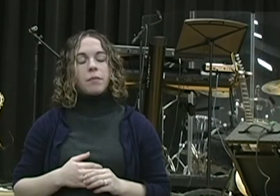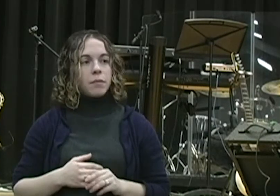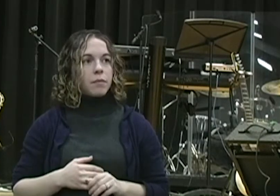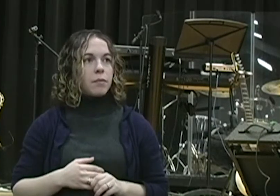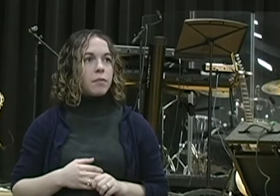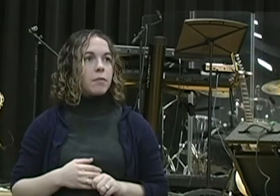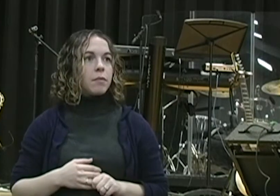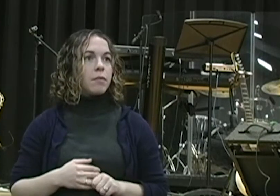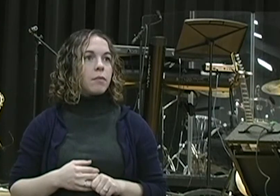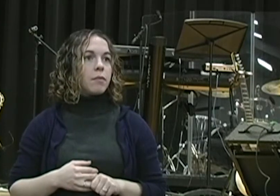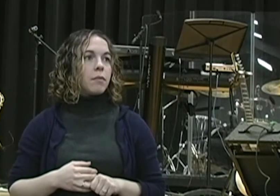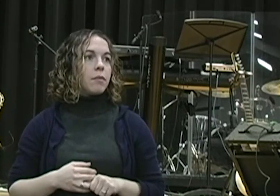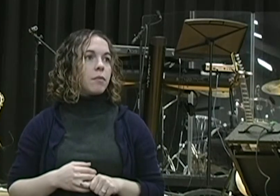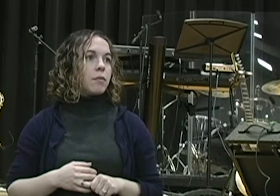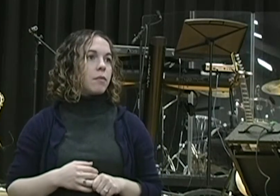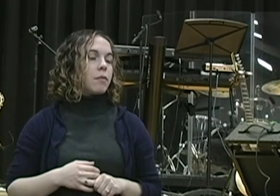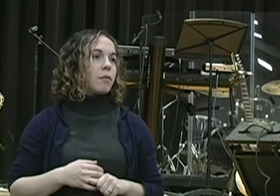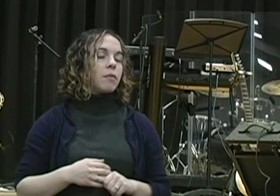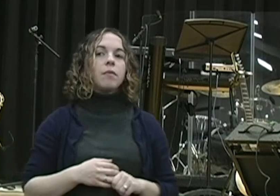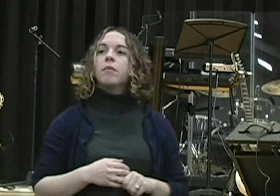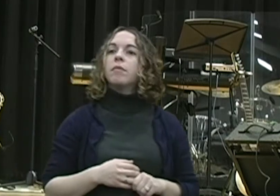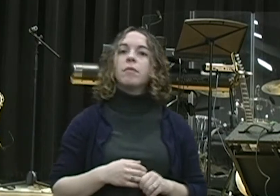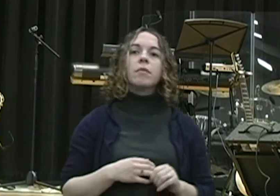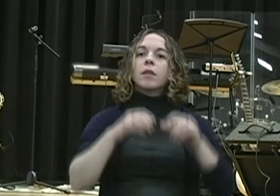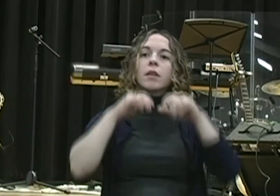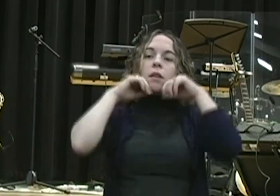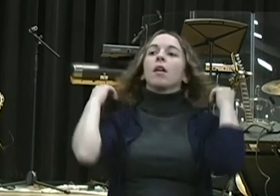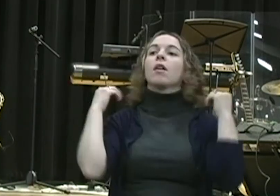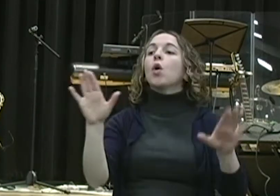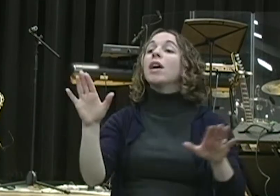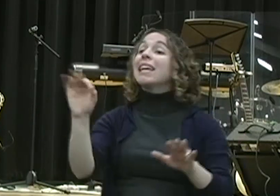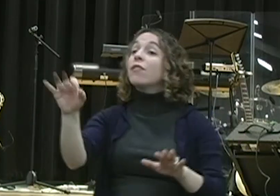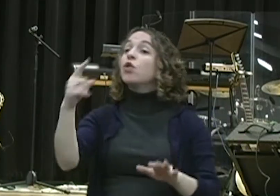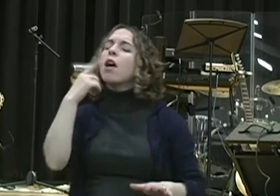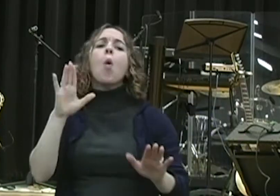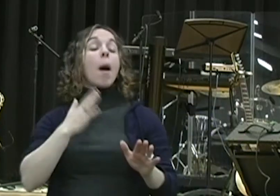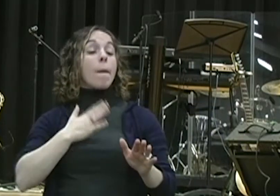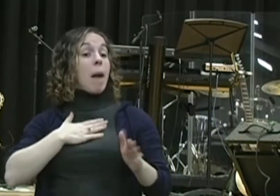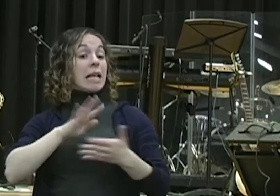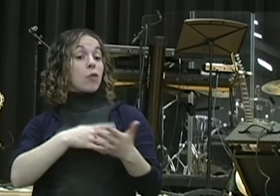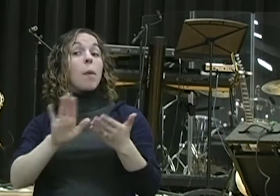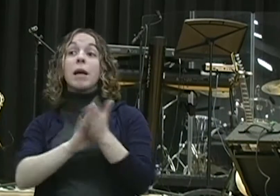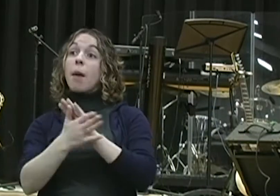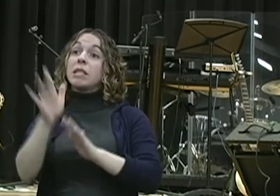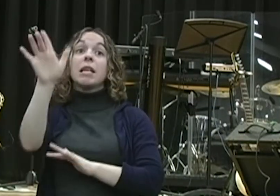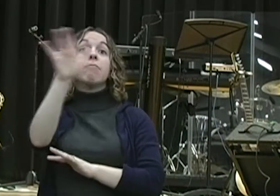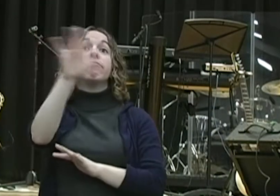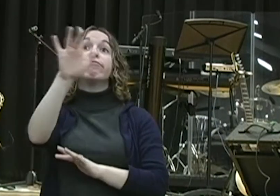I'm not asking you to wait for your schedule to clear up. Everybody say the word sacrifice. I'm asking